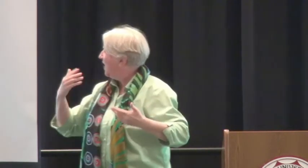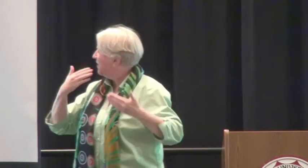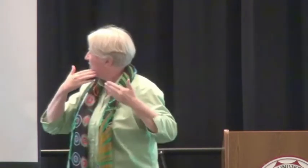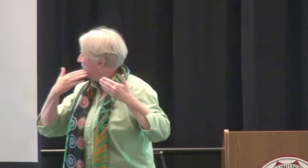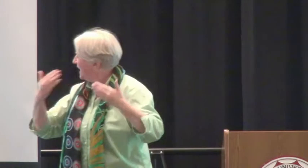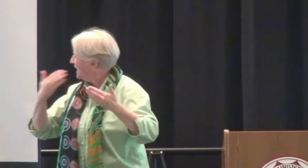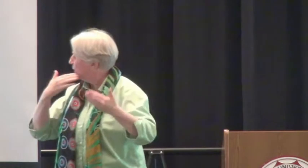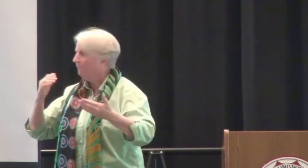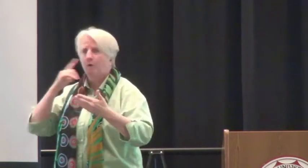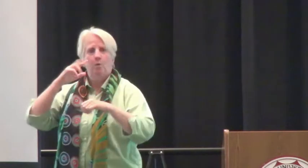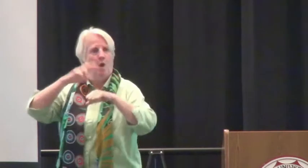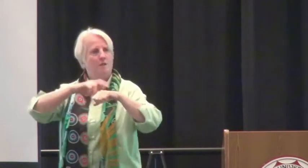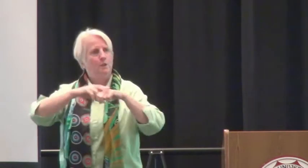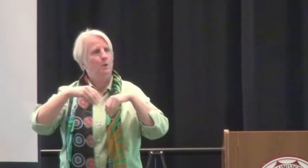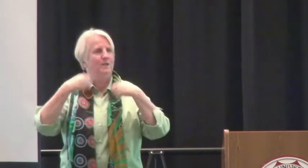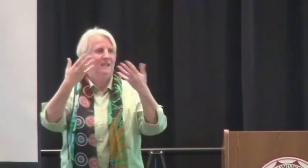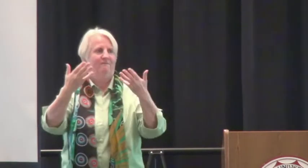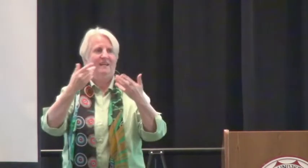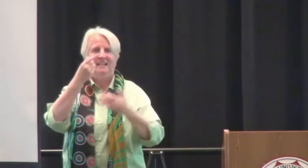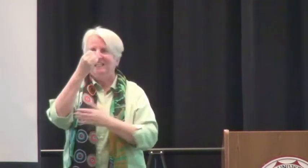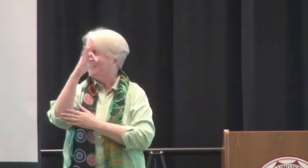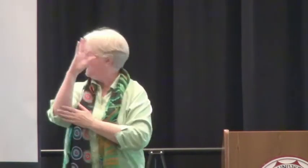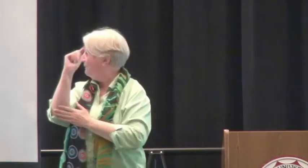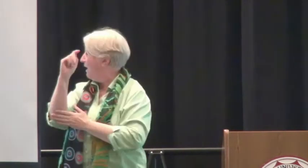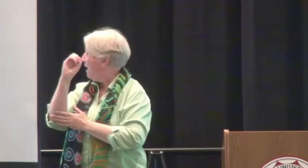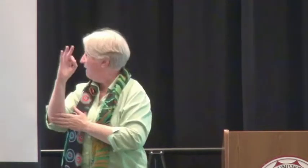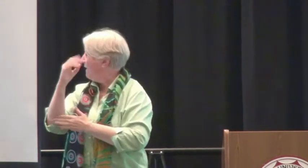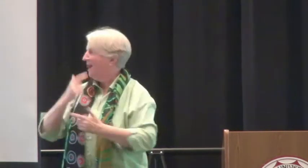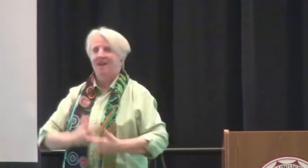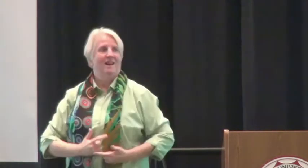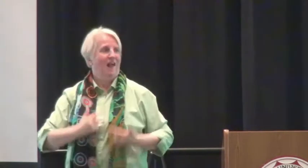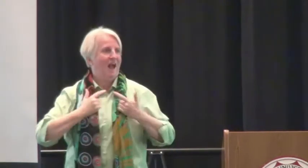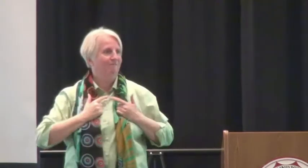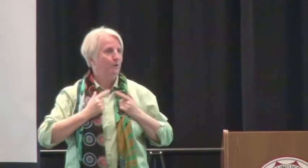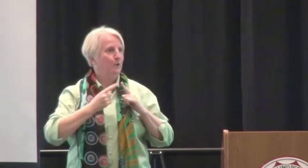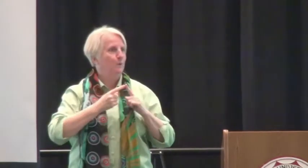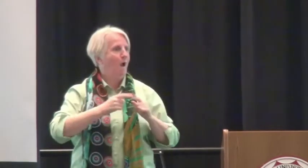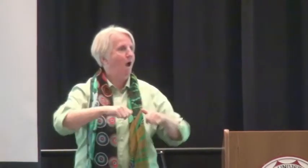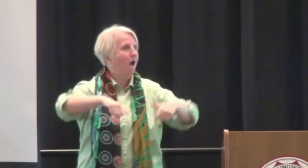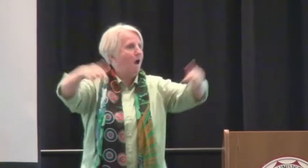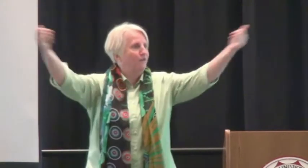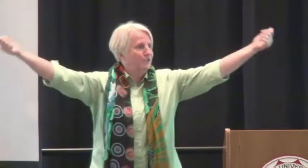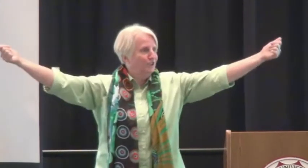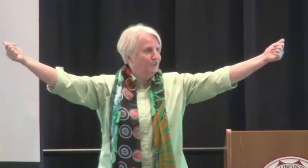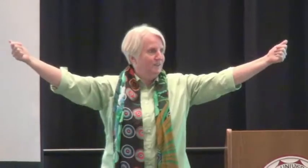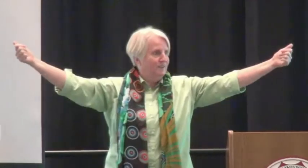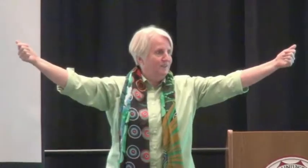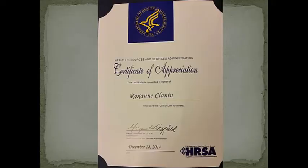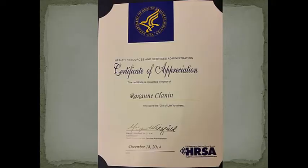And it says here, thank you to Roxanne Plannan, who gave the gift of life to others.